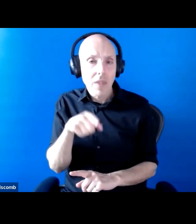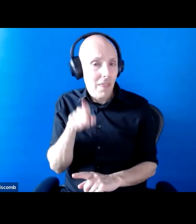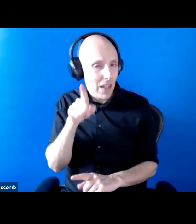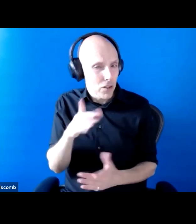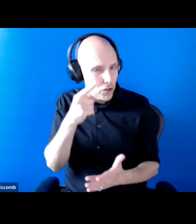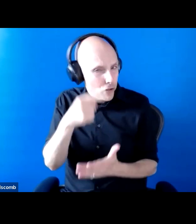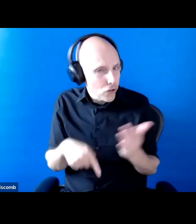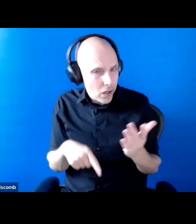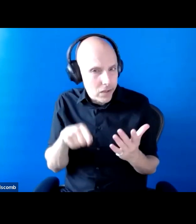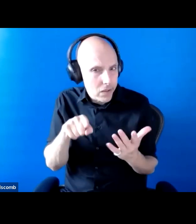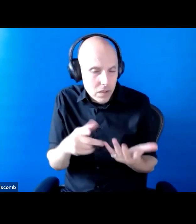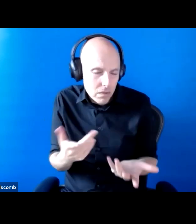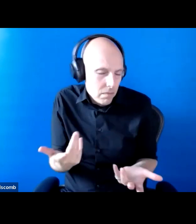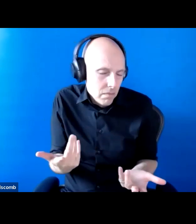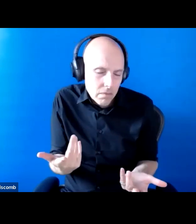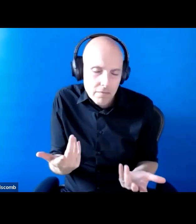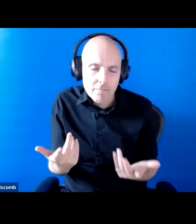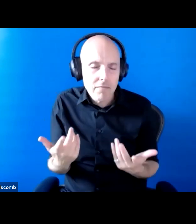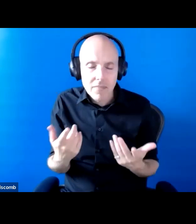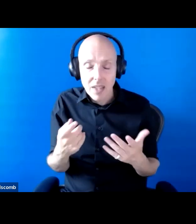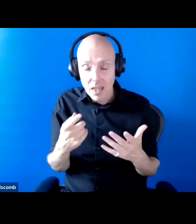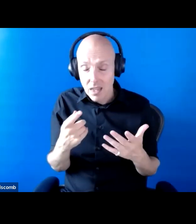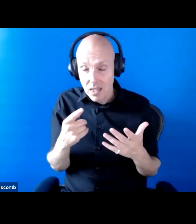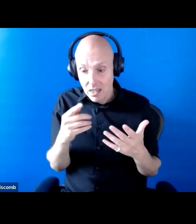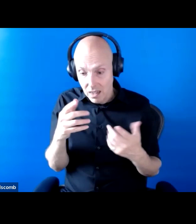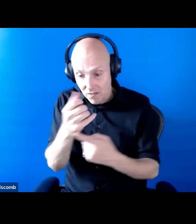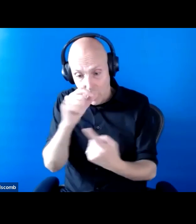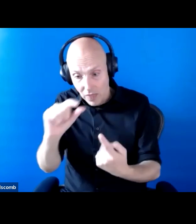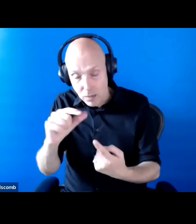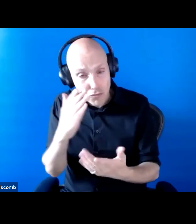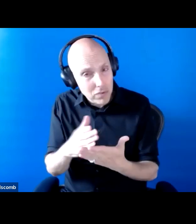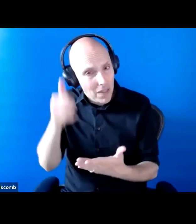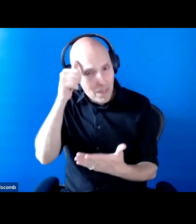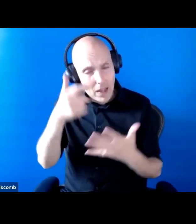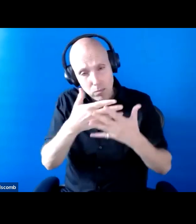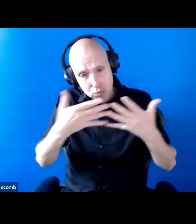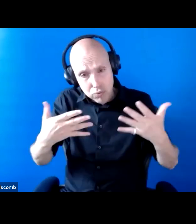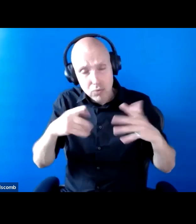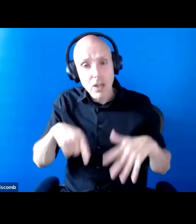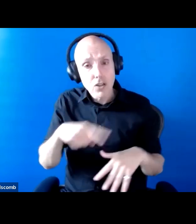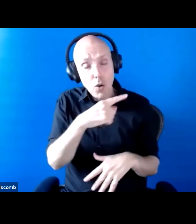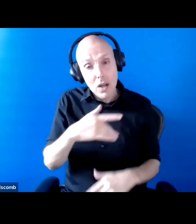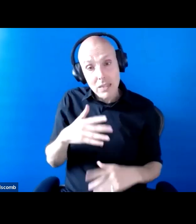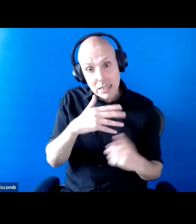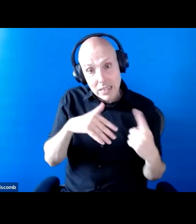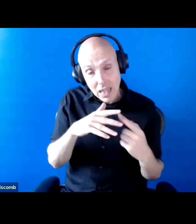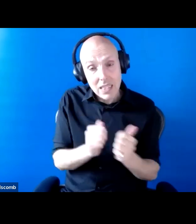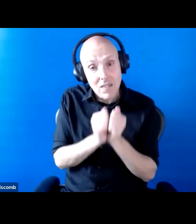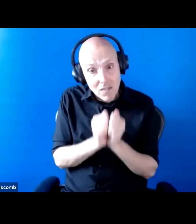So I'm painting a bit of a picture here about, you know, does society value our lives equally? And I think the